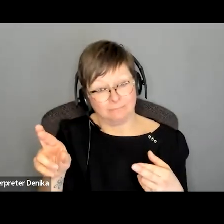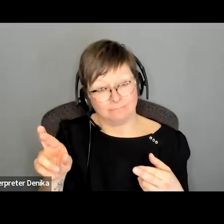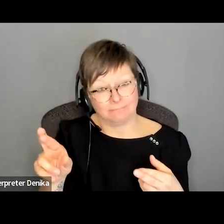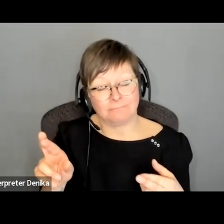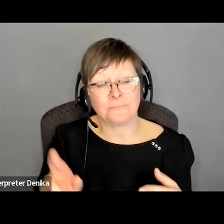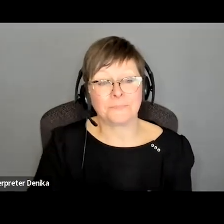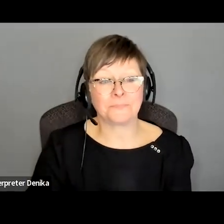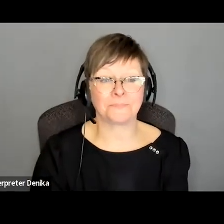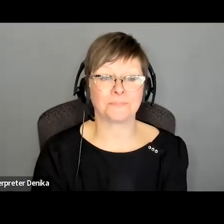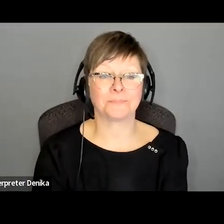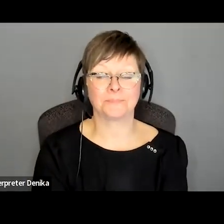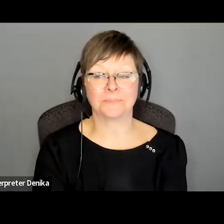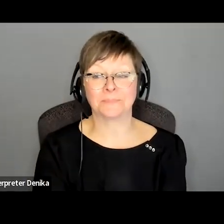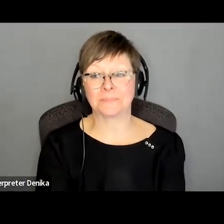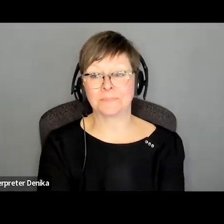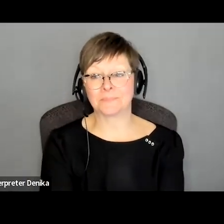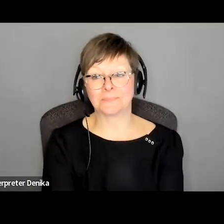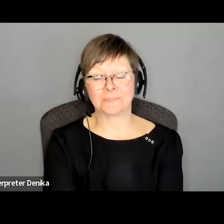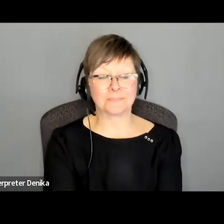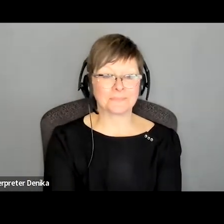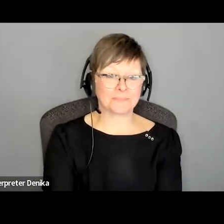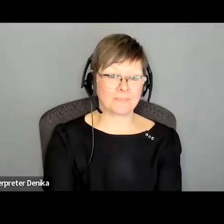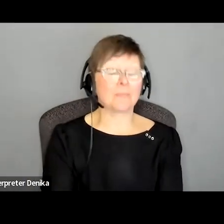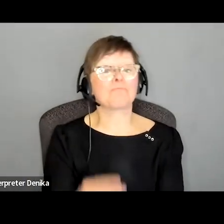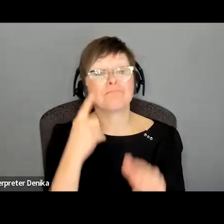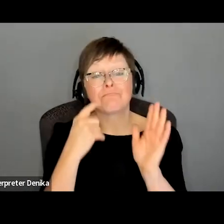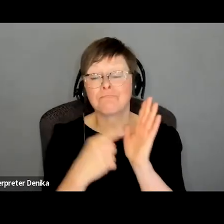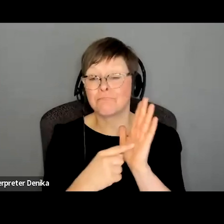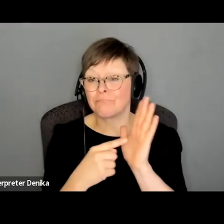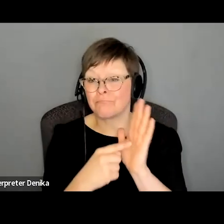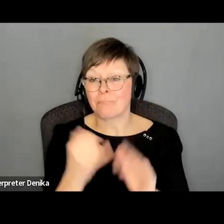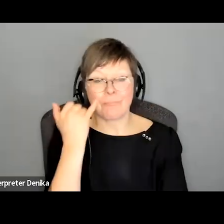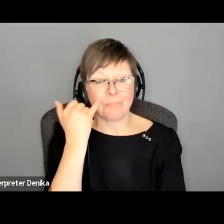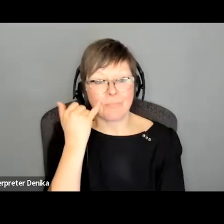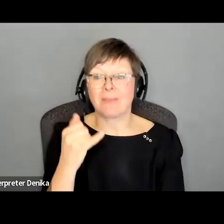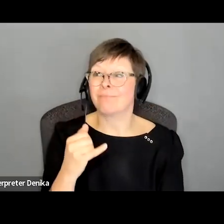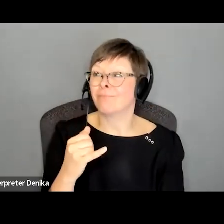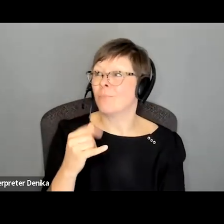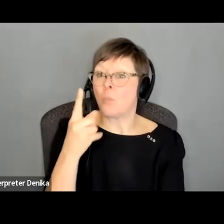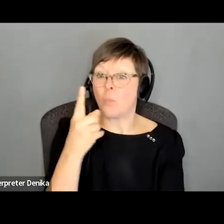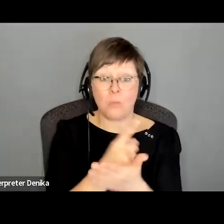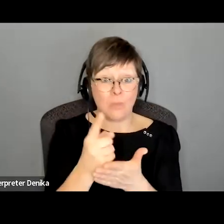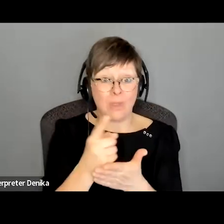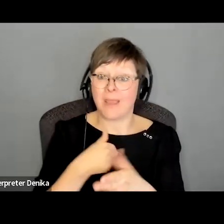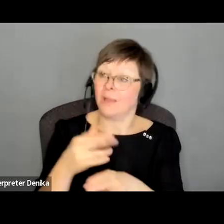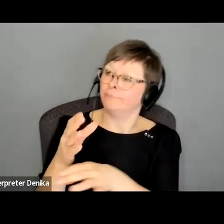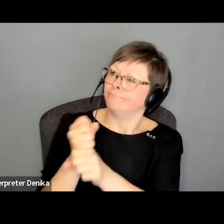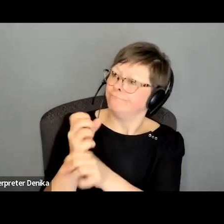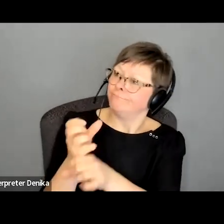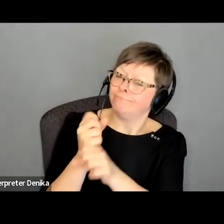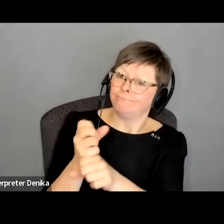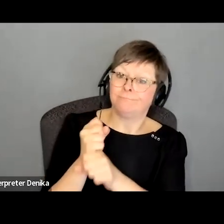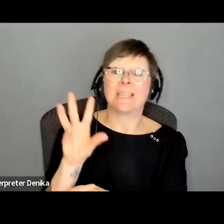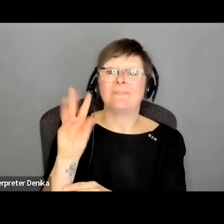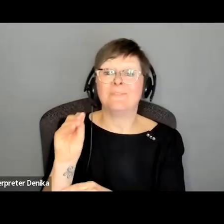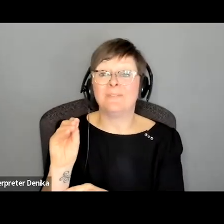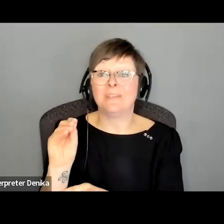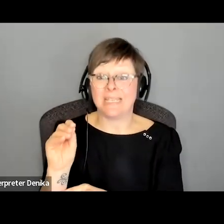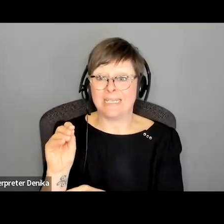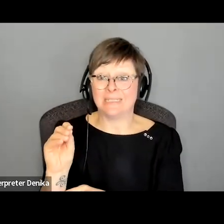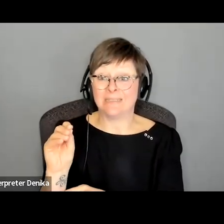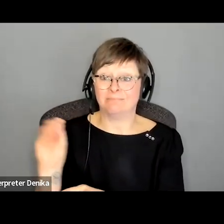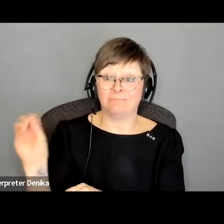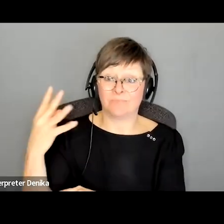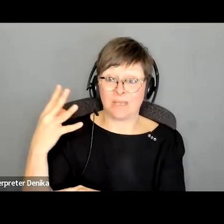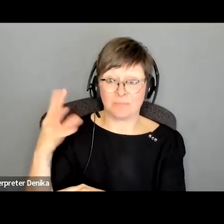if i'm going to get in uh i don't know let's say i'm getting 50 tapes in in one week i'm talking theater tv